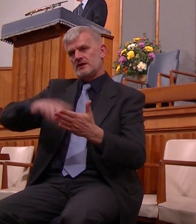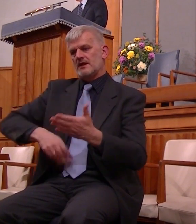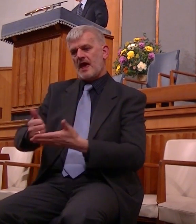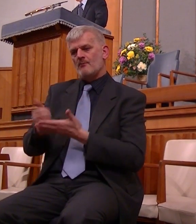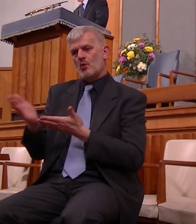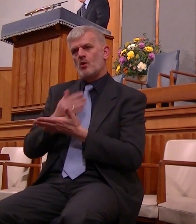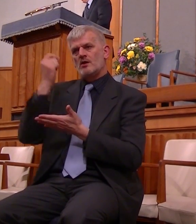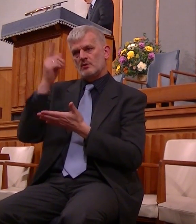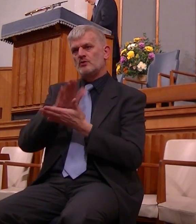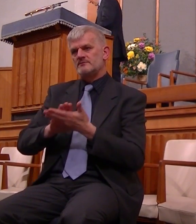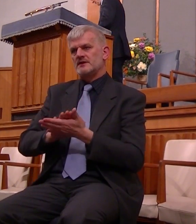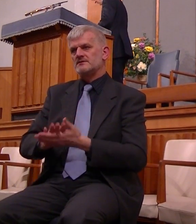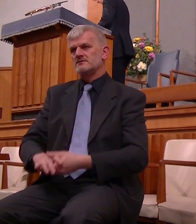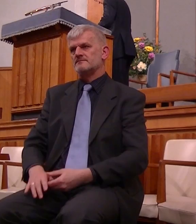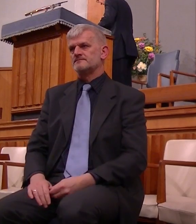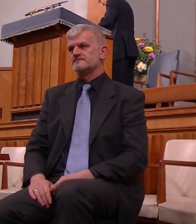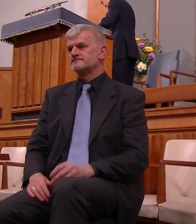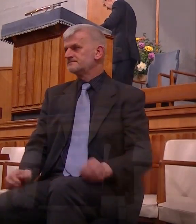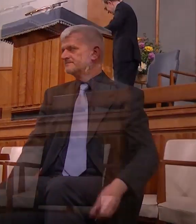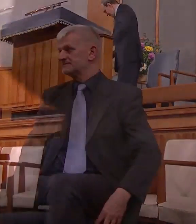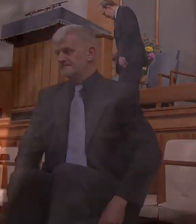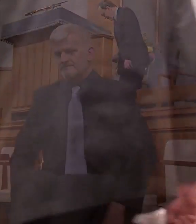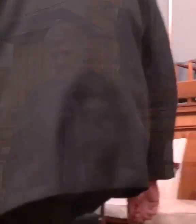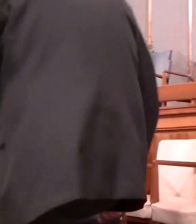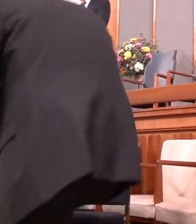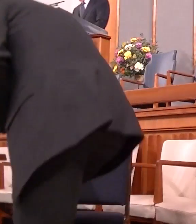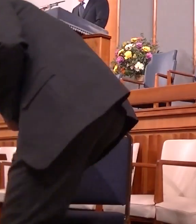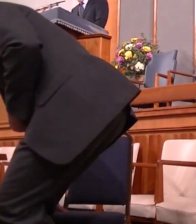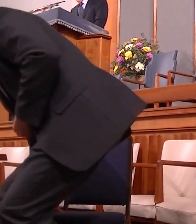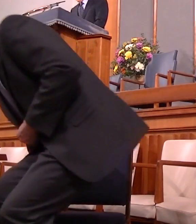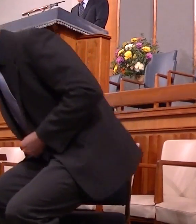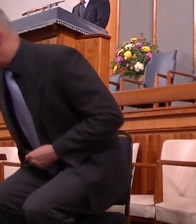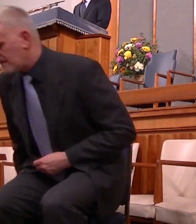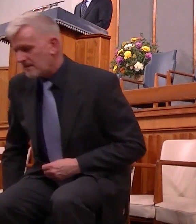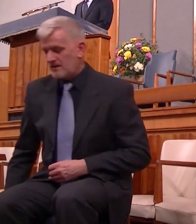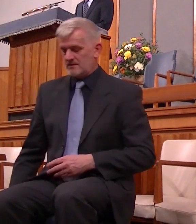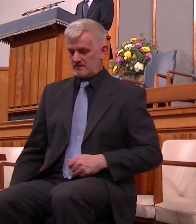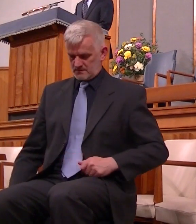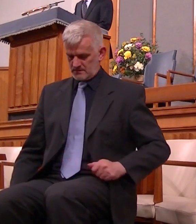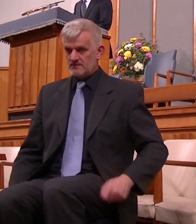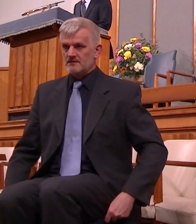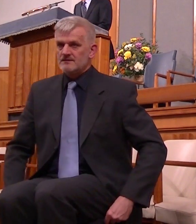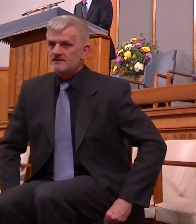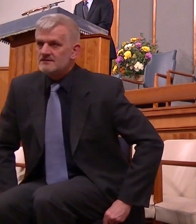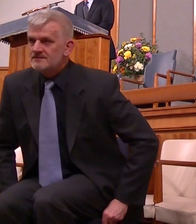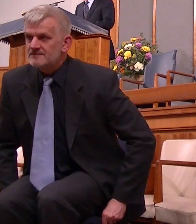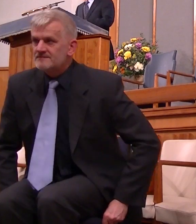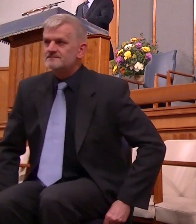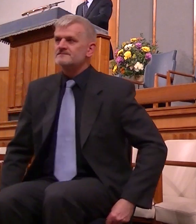us all understanding I turn you now